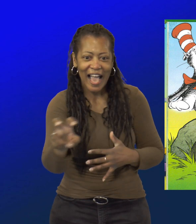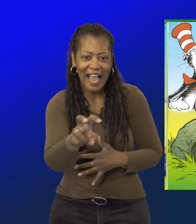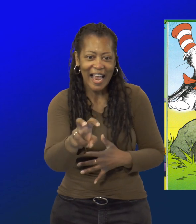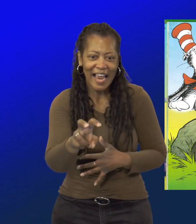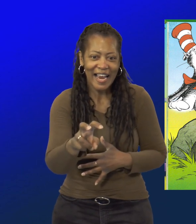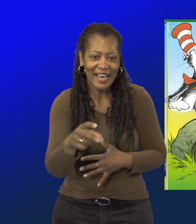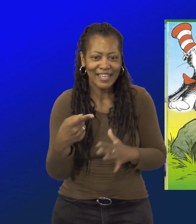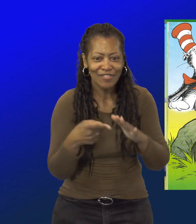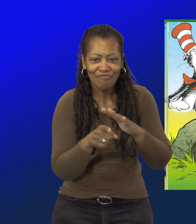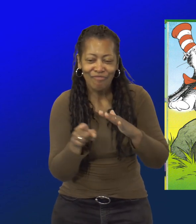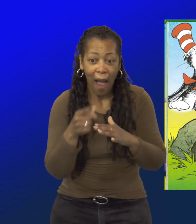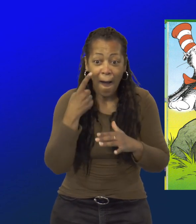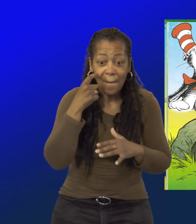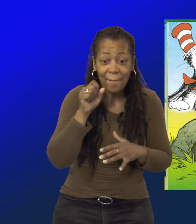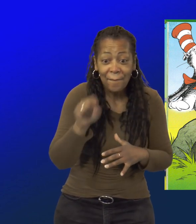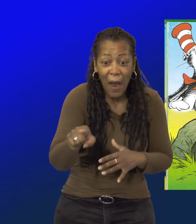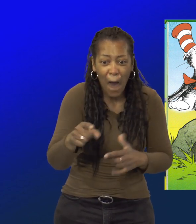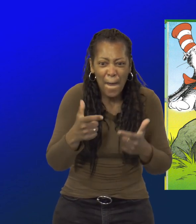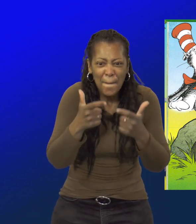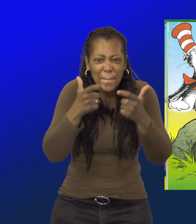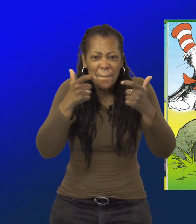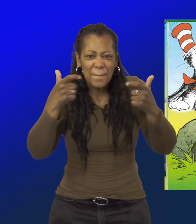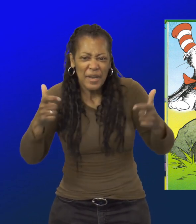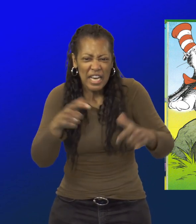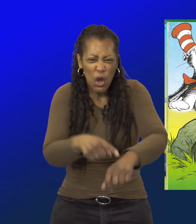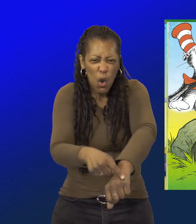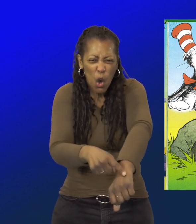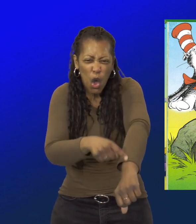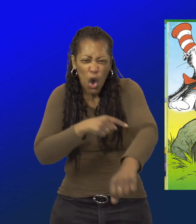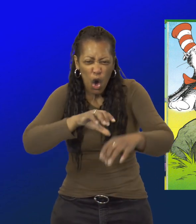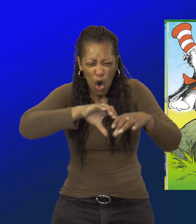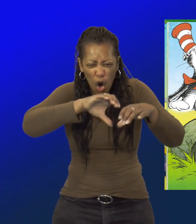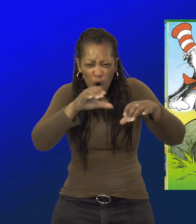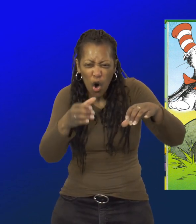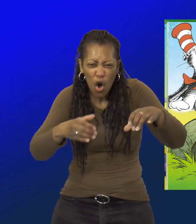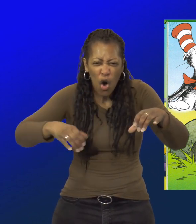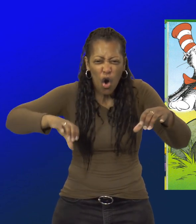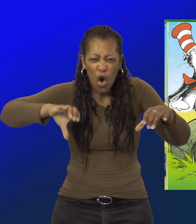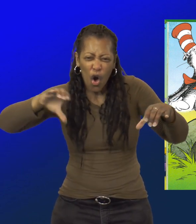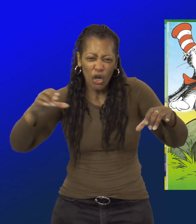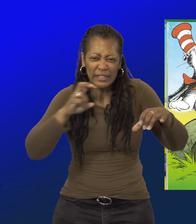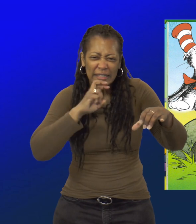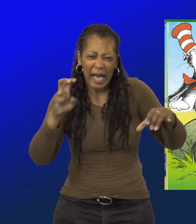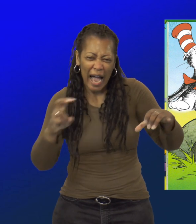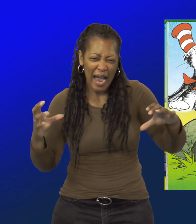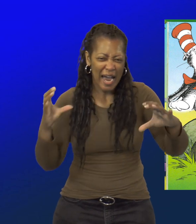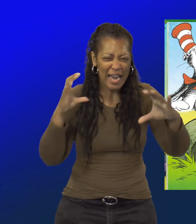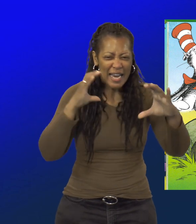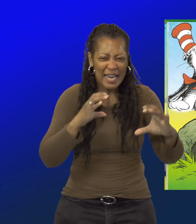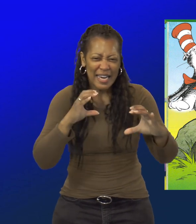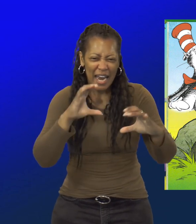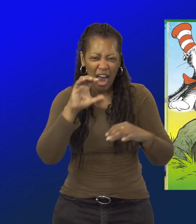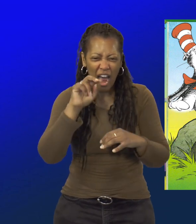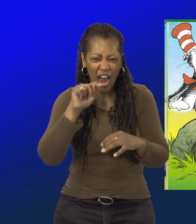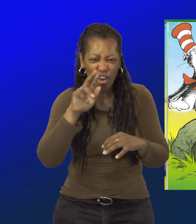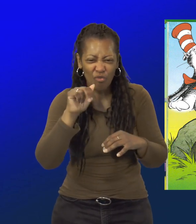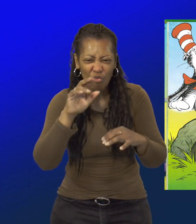let's stop for one look at two of my favorite snakes. This